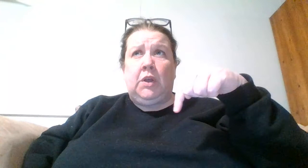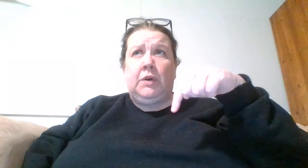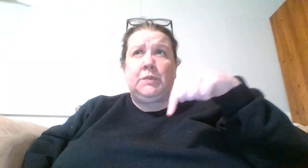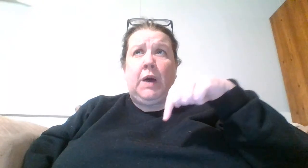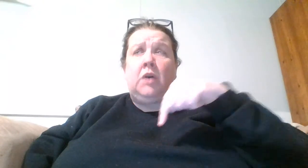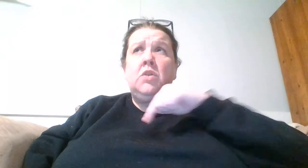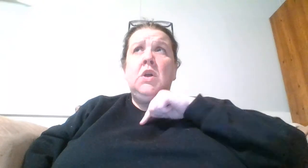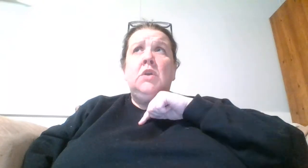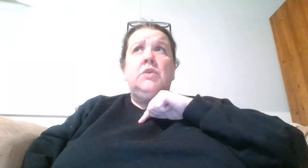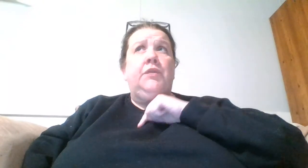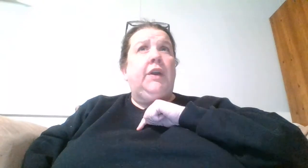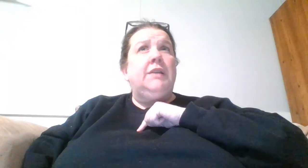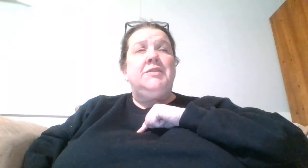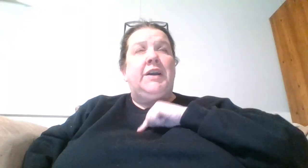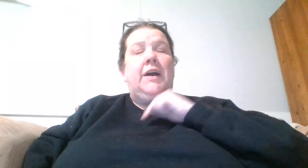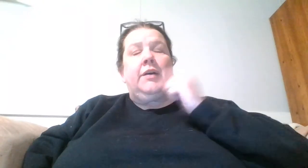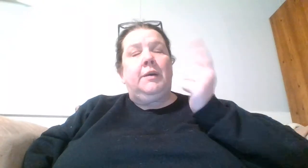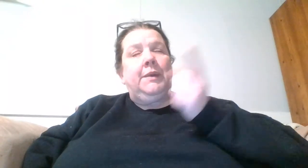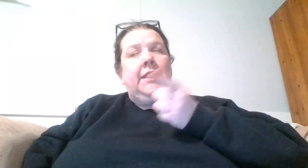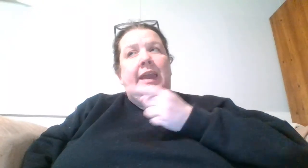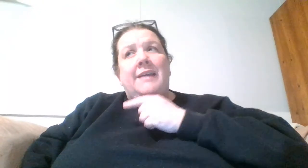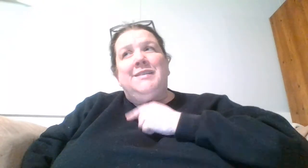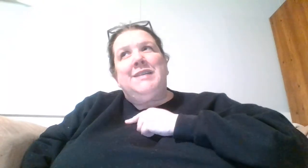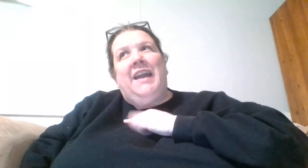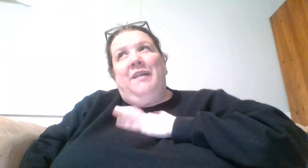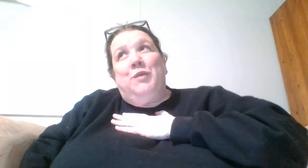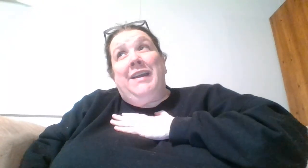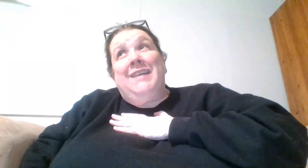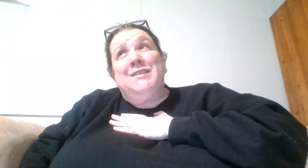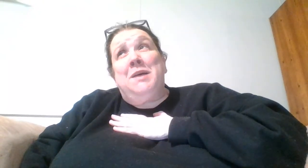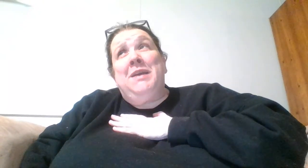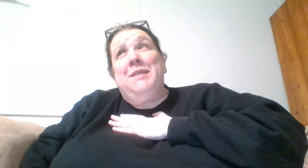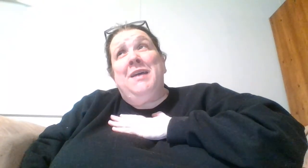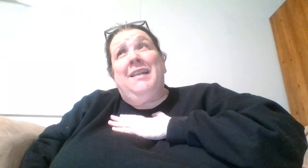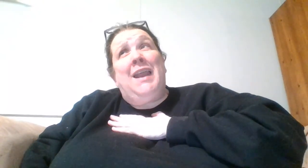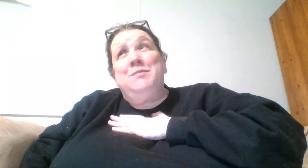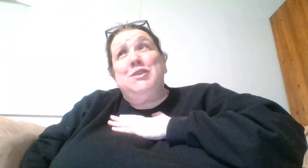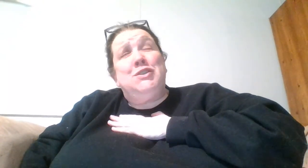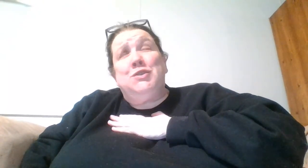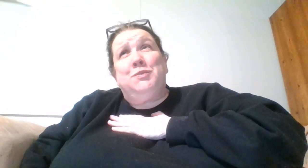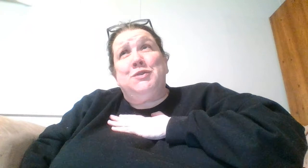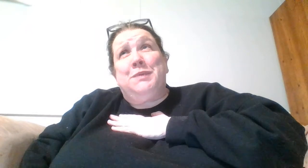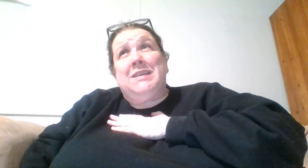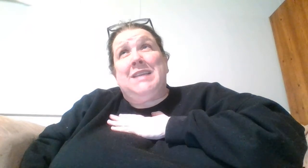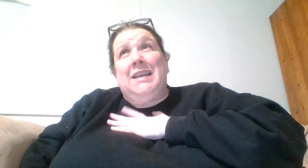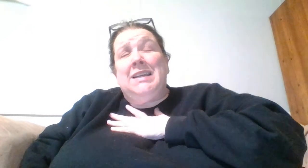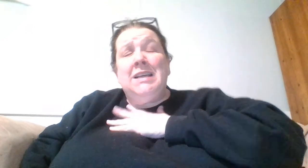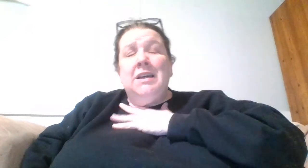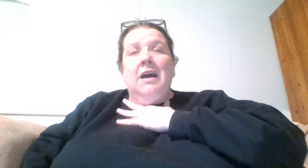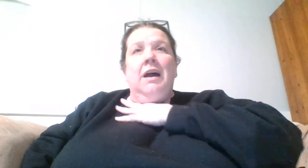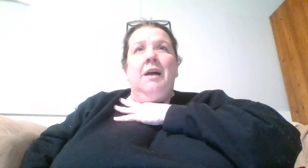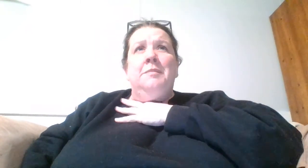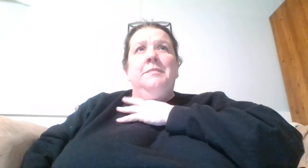below as well don't forget check out hillbilly candles I have more candles coming in the mail I'm super super excited um